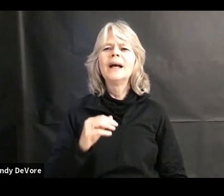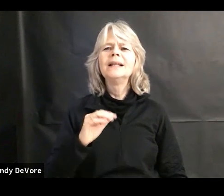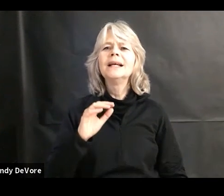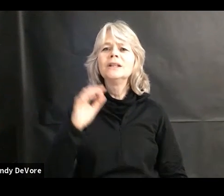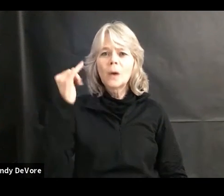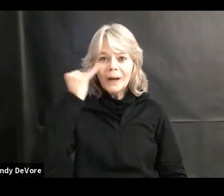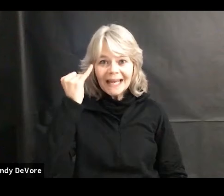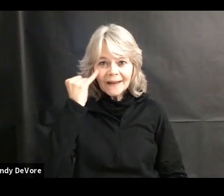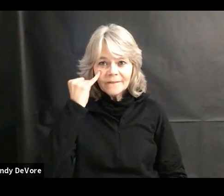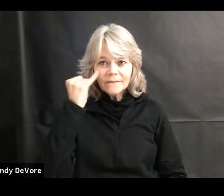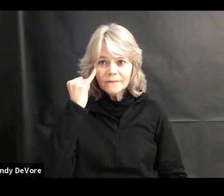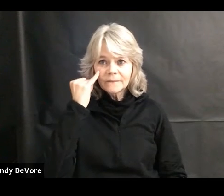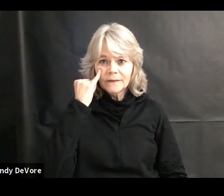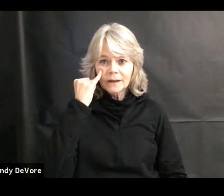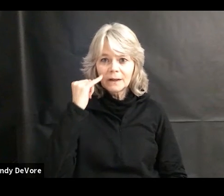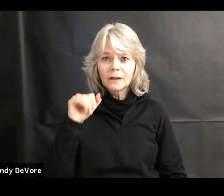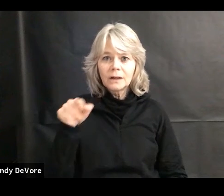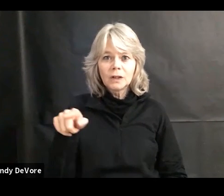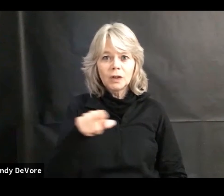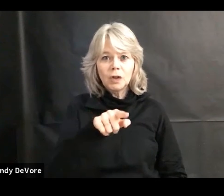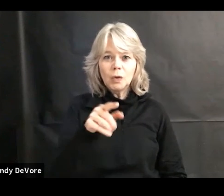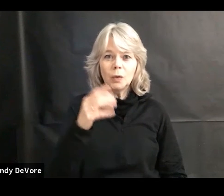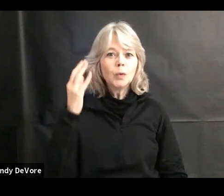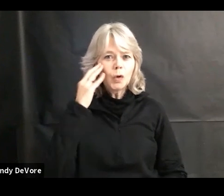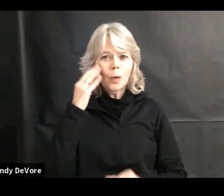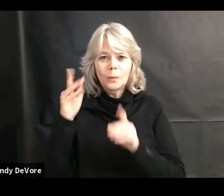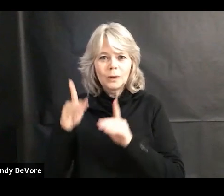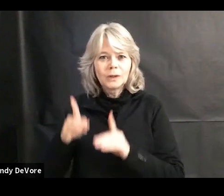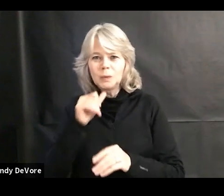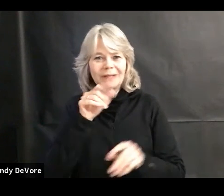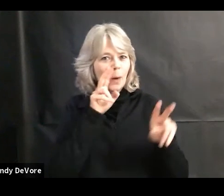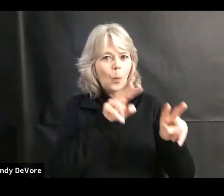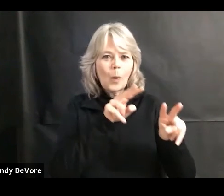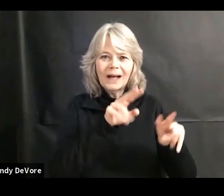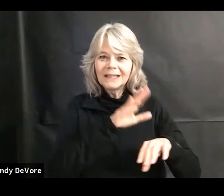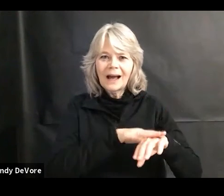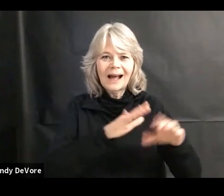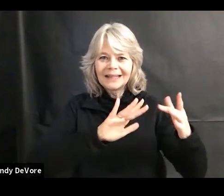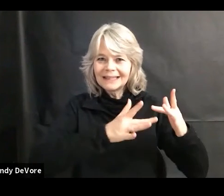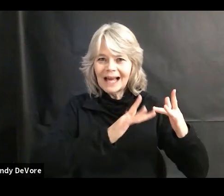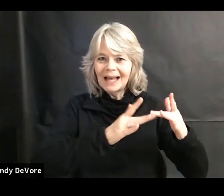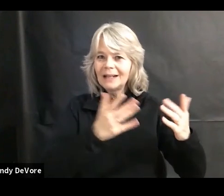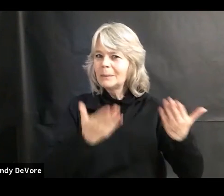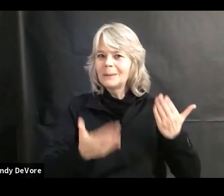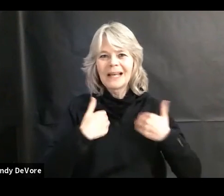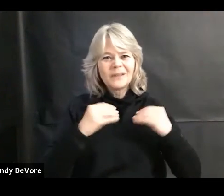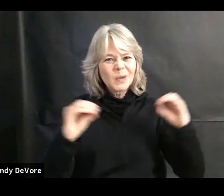somebody who doesn't watch worship online, who doesn't have an email address, who